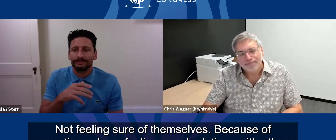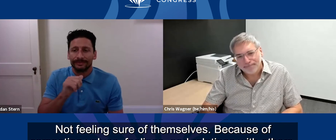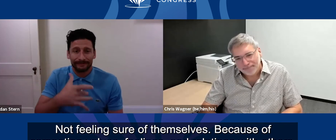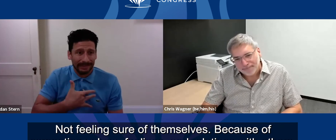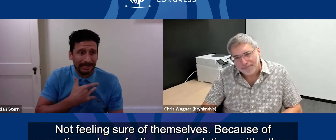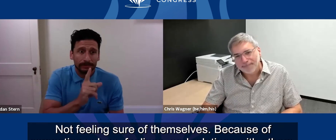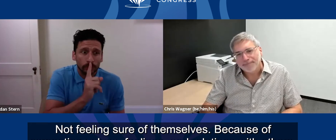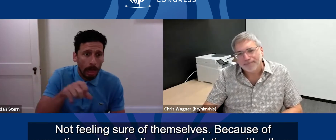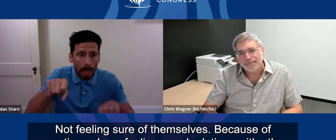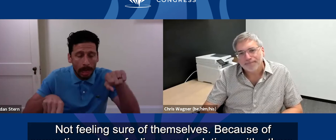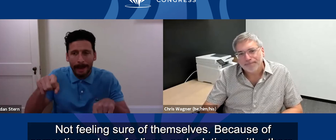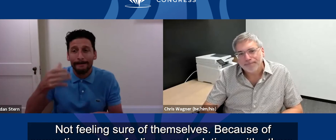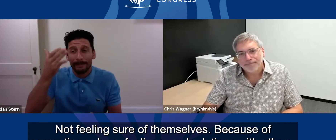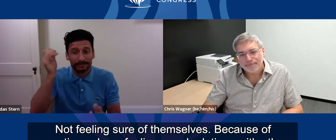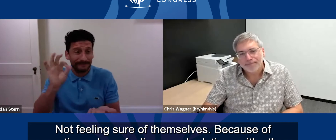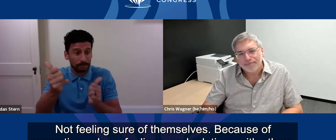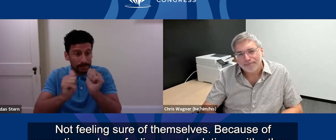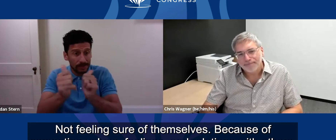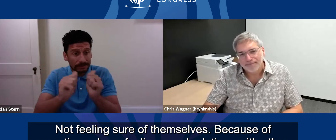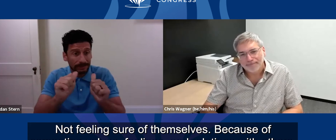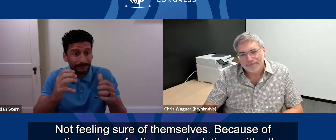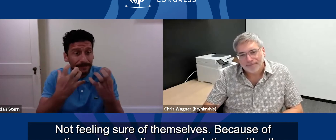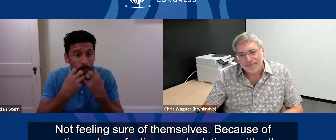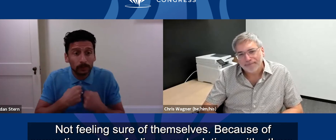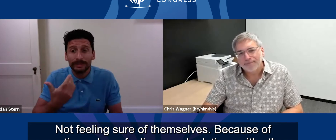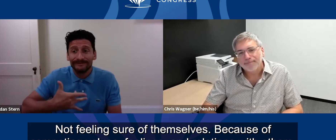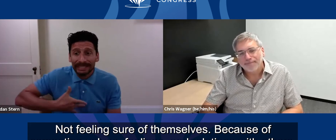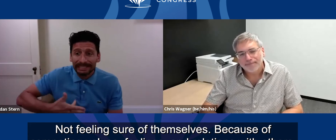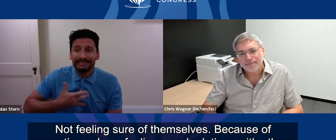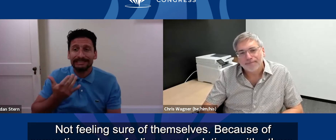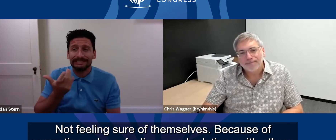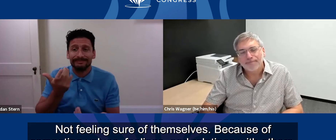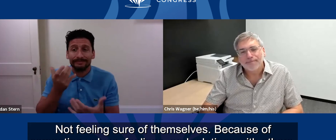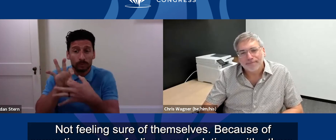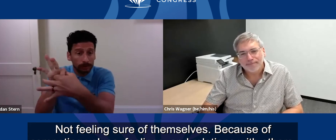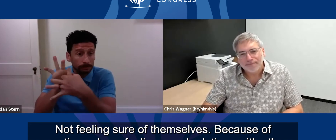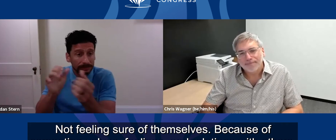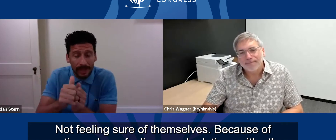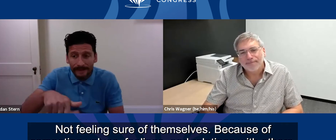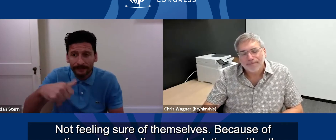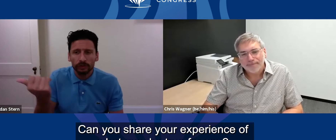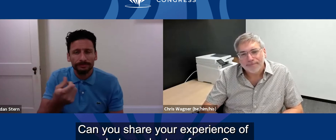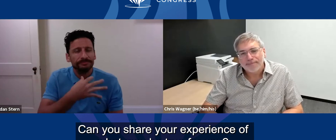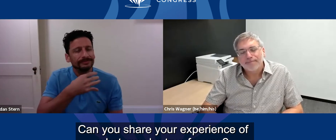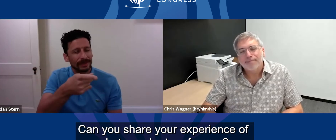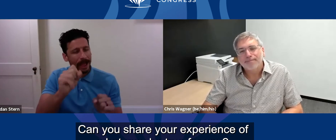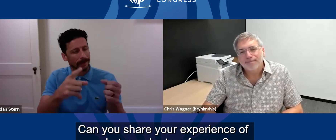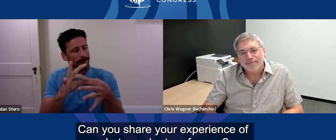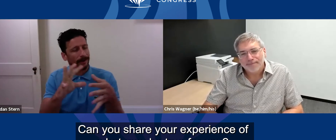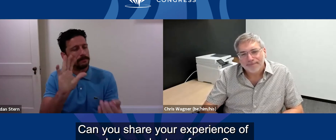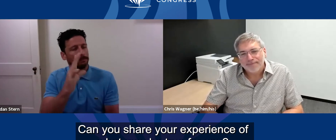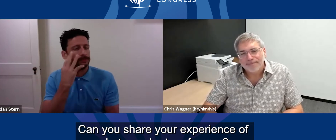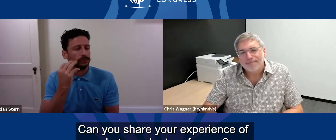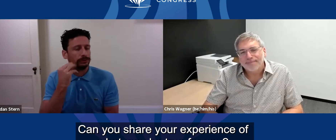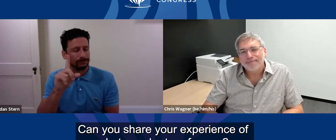not feeling sure of themselves because of competing values, feelings, and relations with others. Can you share your experience of